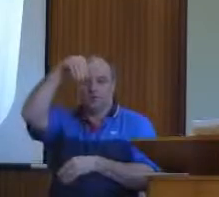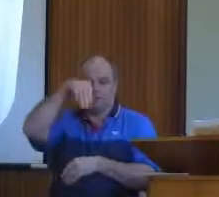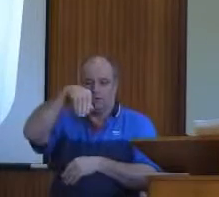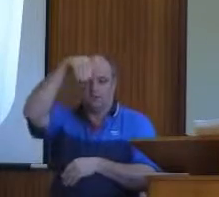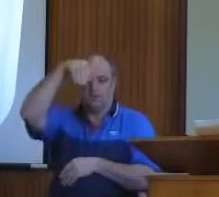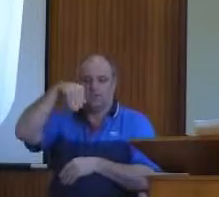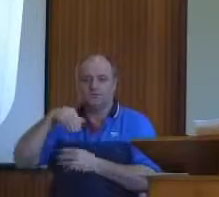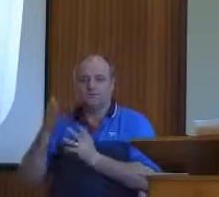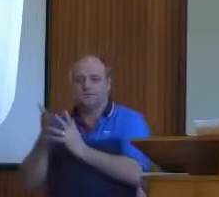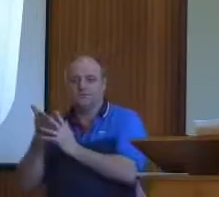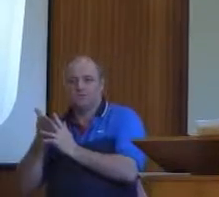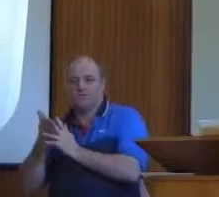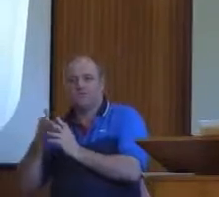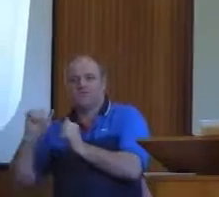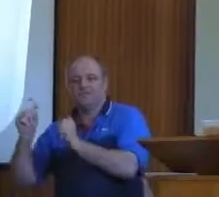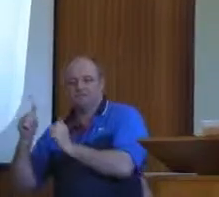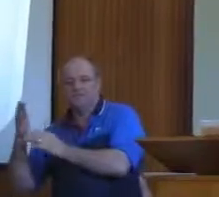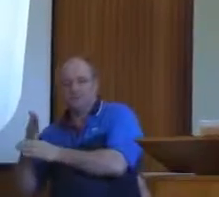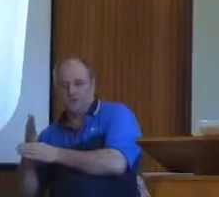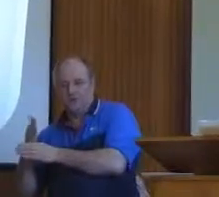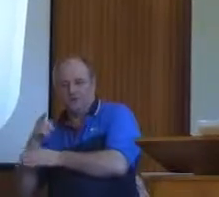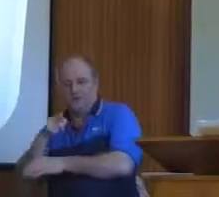Timothy chapter 2 and verse 8.